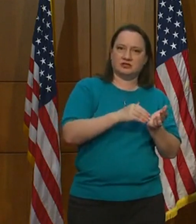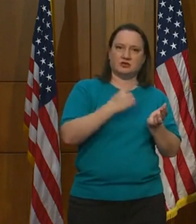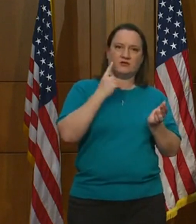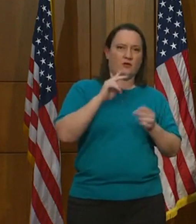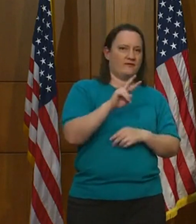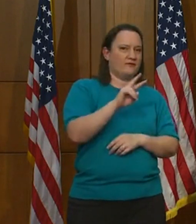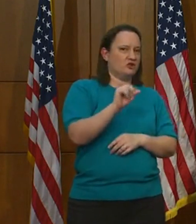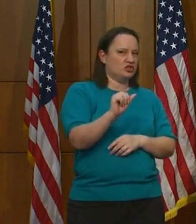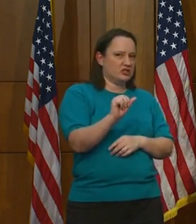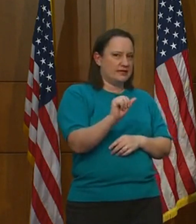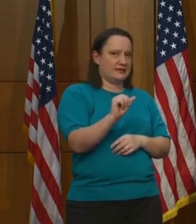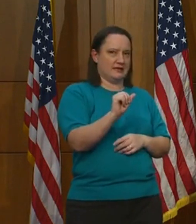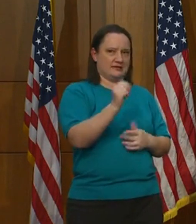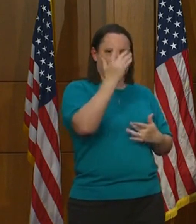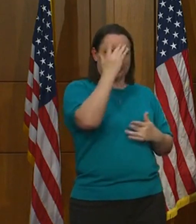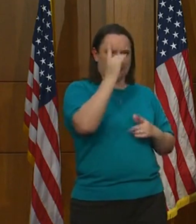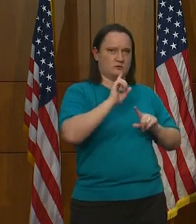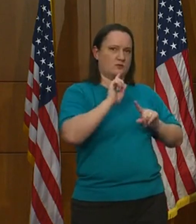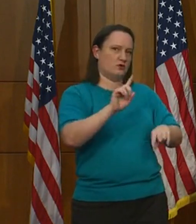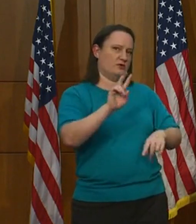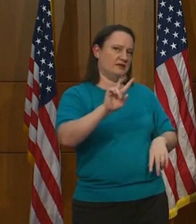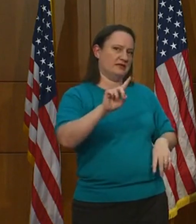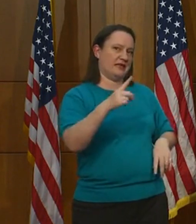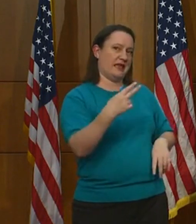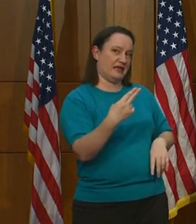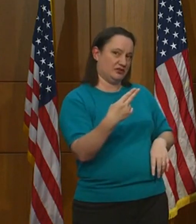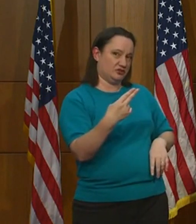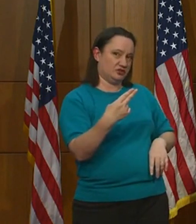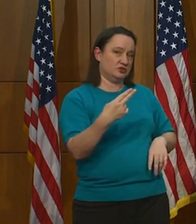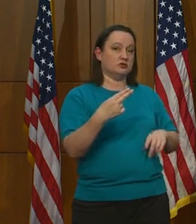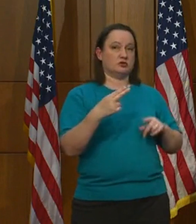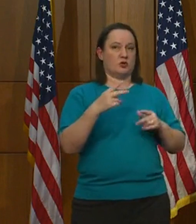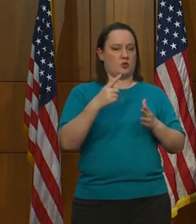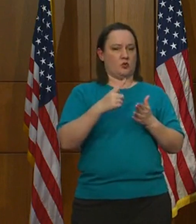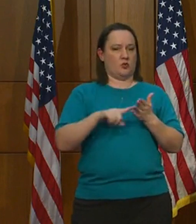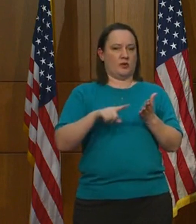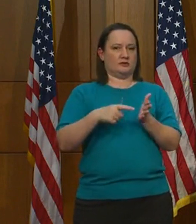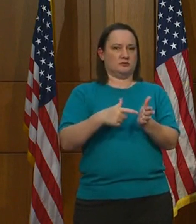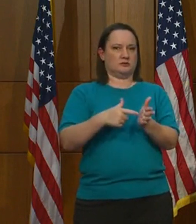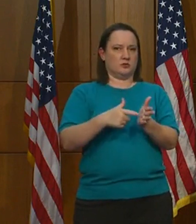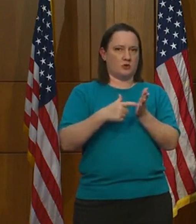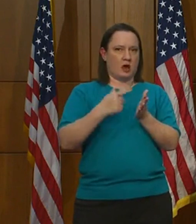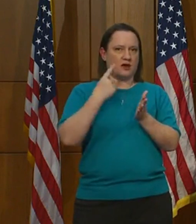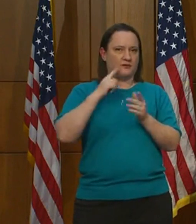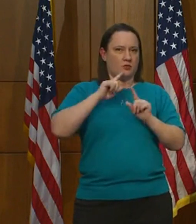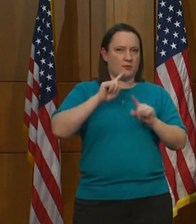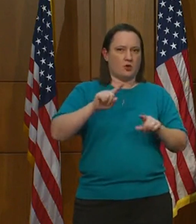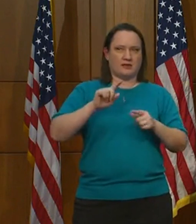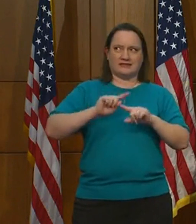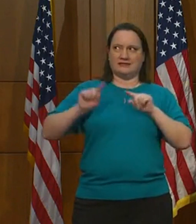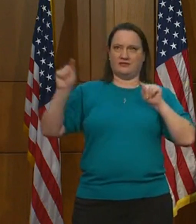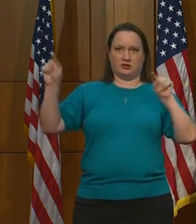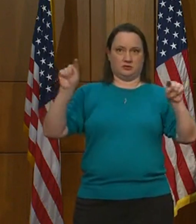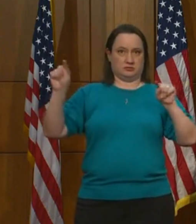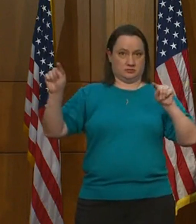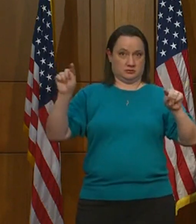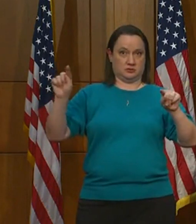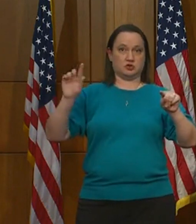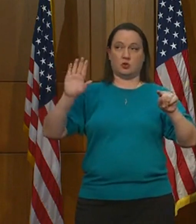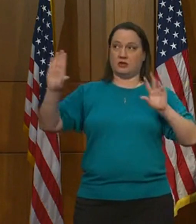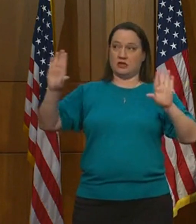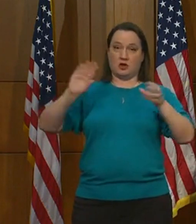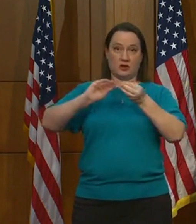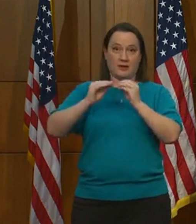report diseases to VDH. So those numbers will likely not match because of those different